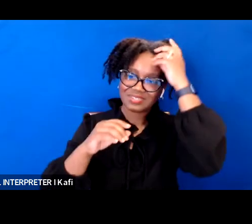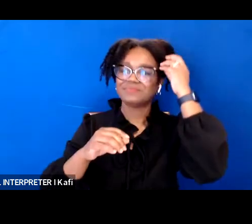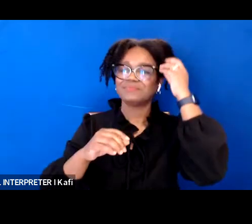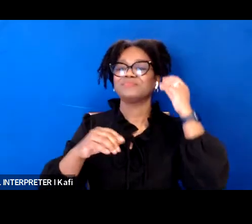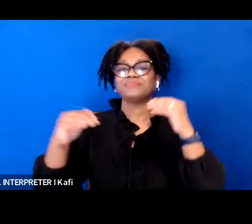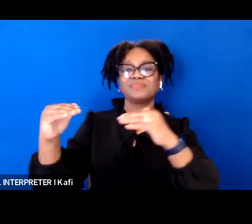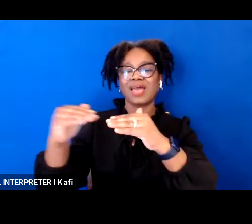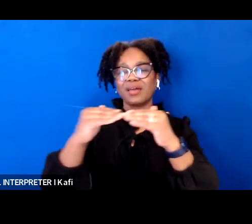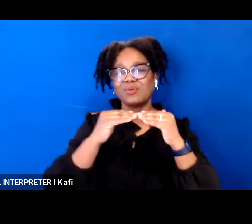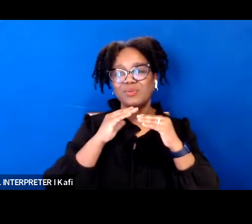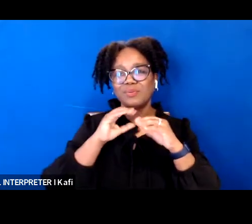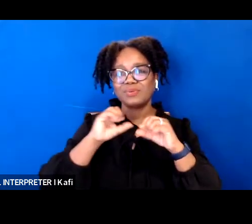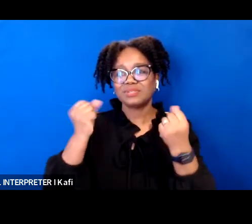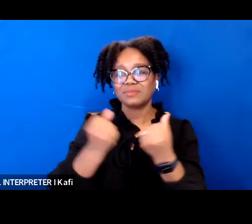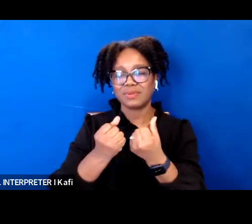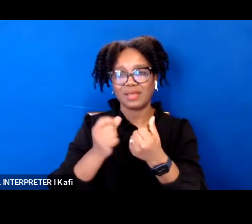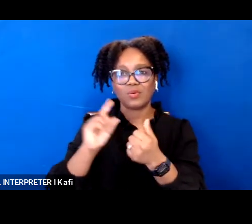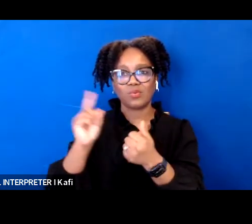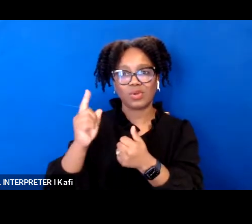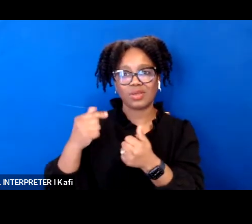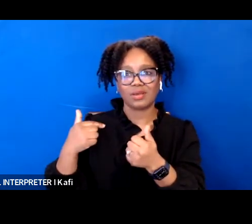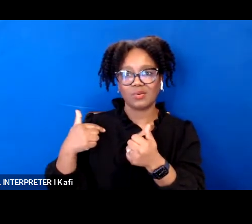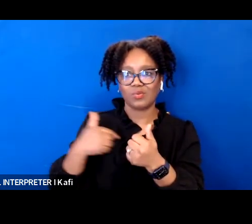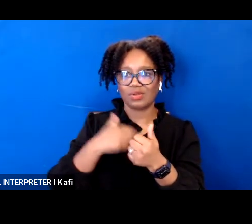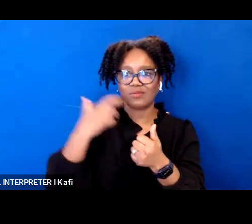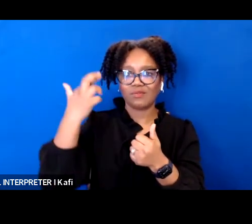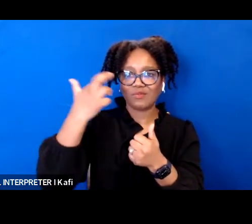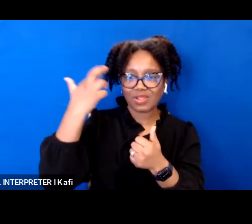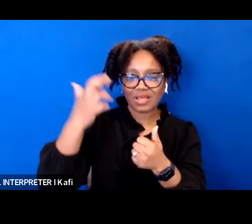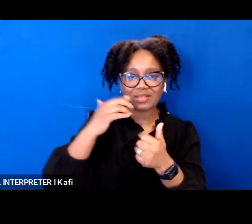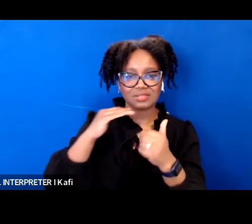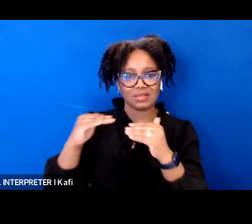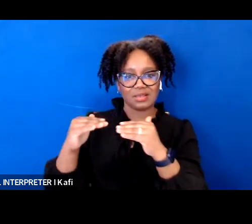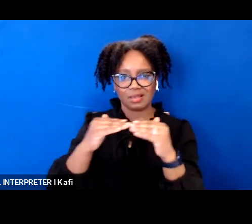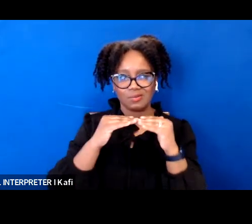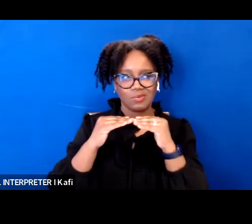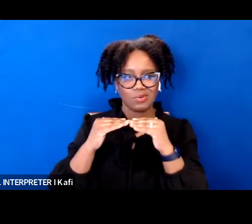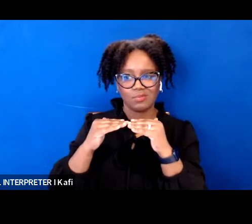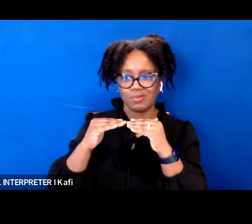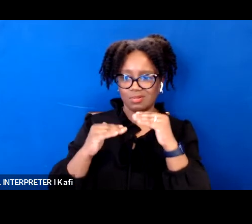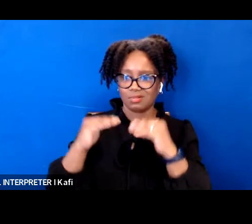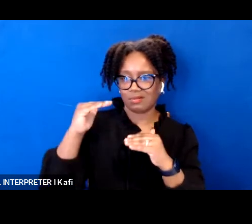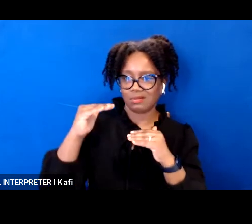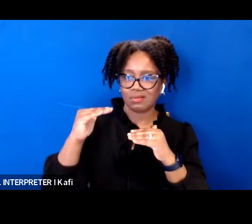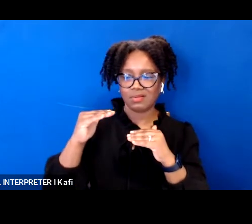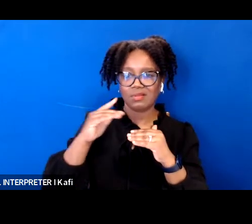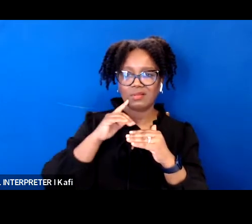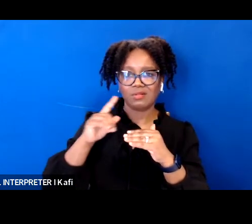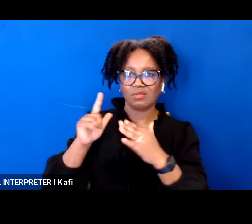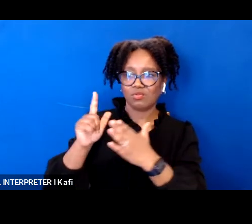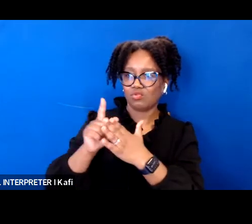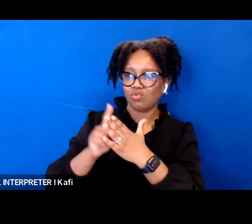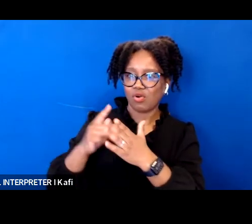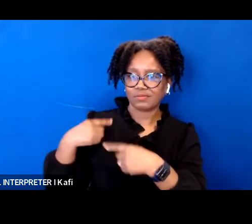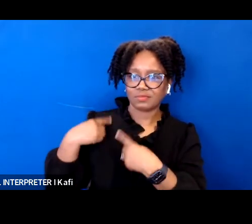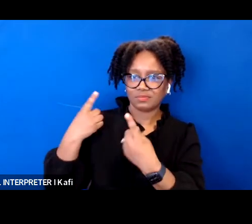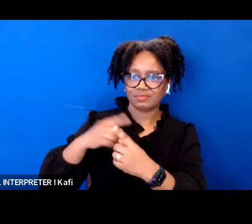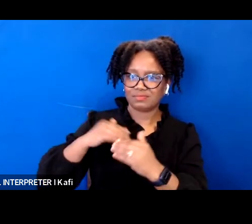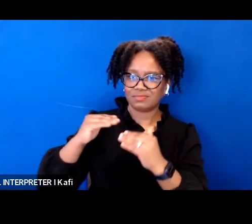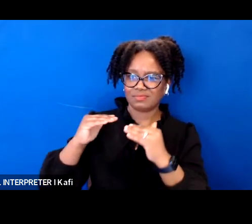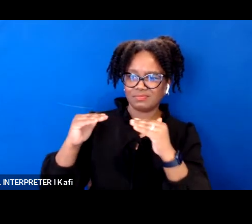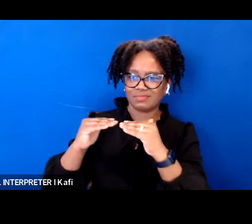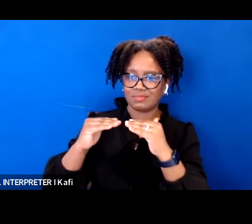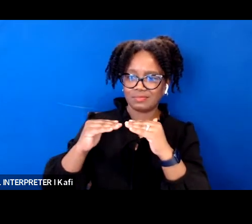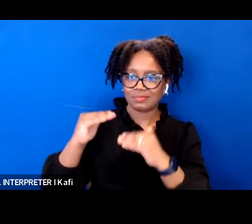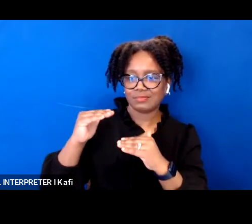discrimination has been overcome and there's an equitable application of law and access to justice judge jackson embodies these